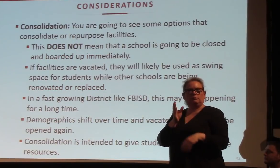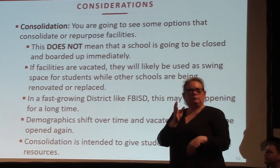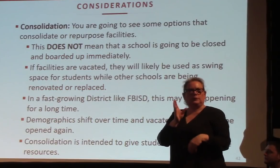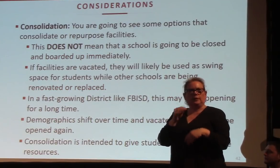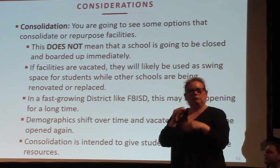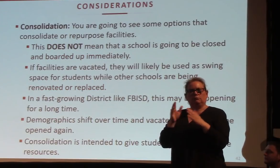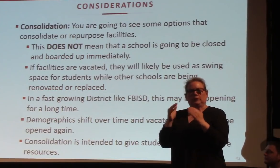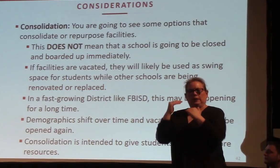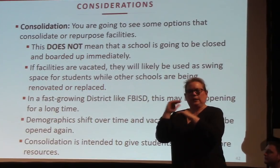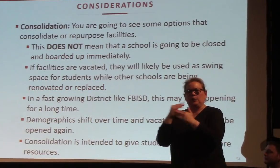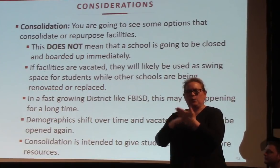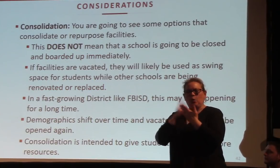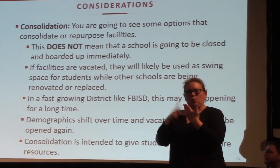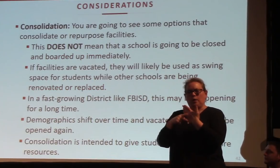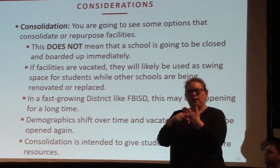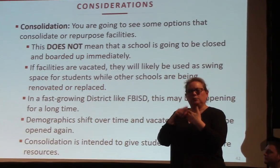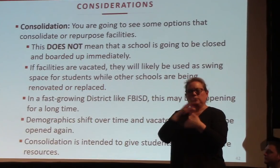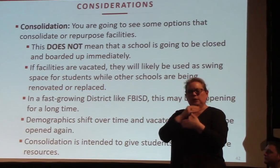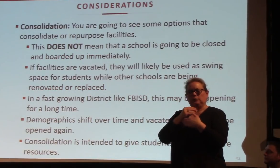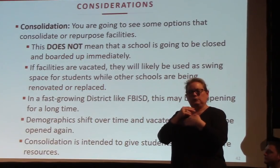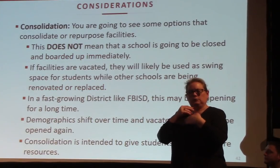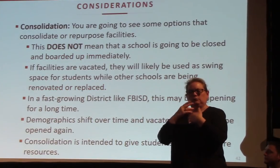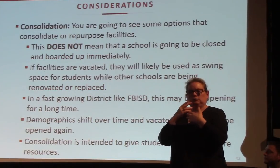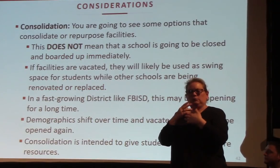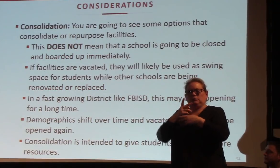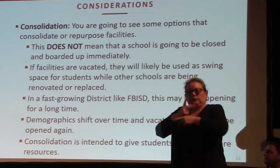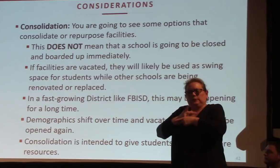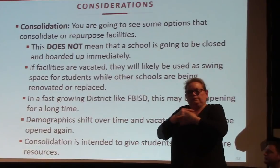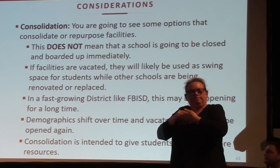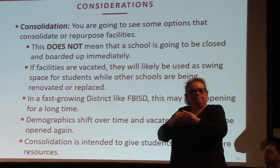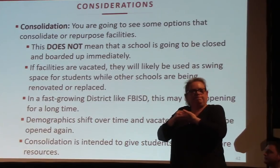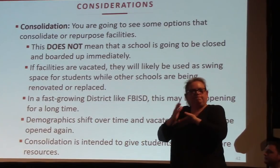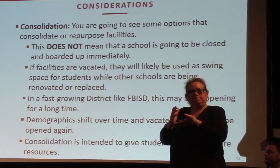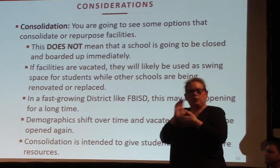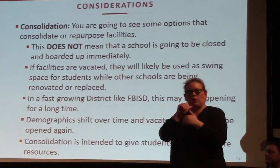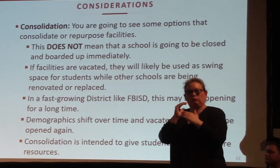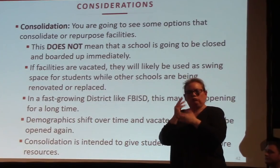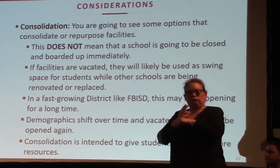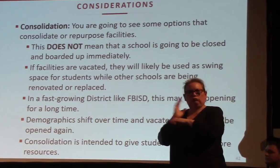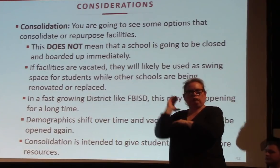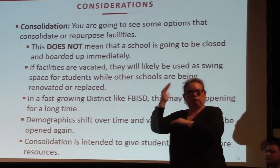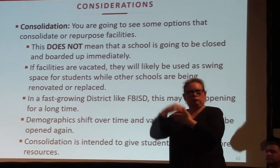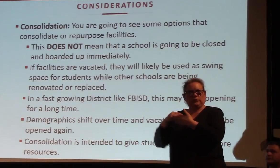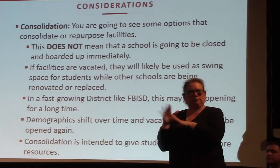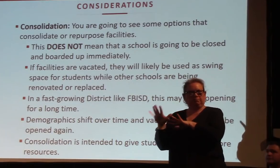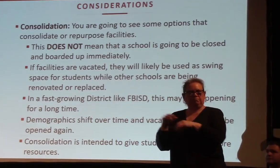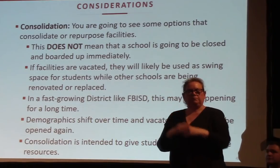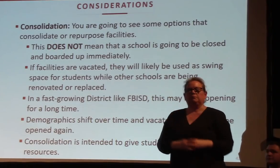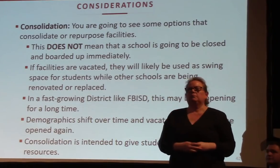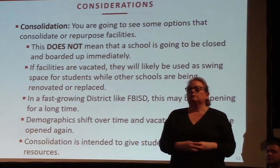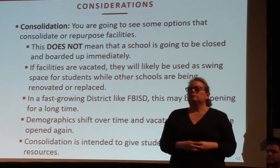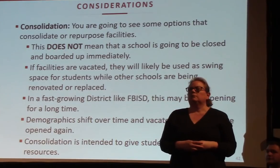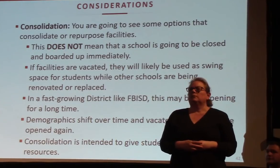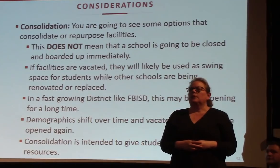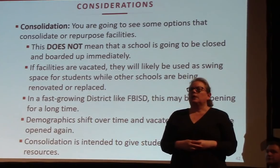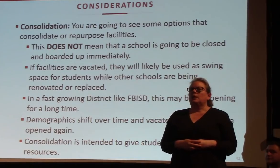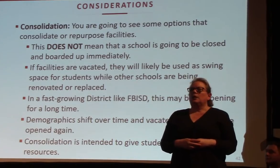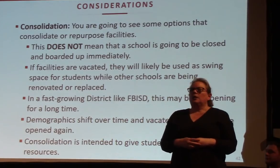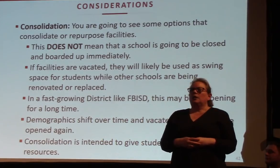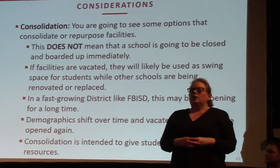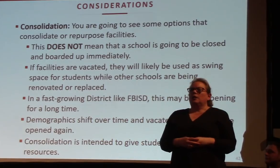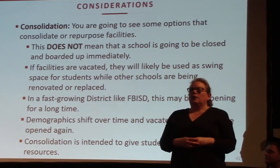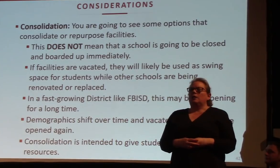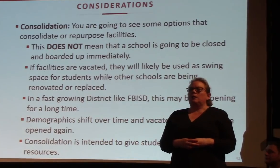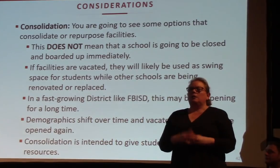I just want to kind of get out in front. You're going to see some consolidations on here. And I just want to make sure that we can clear the air on some of this.